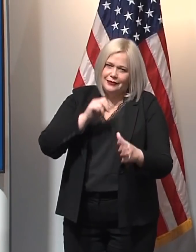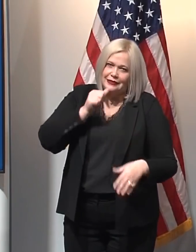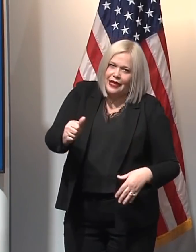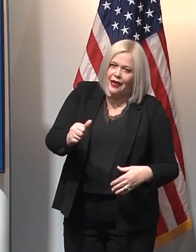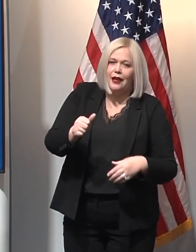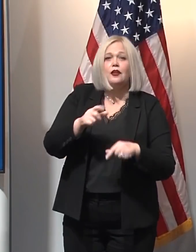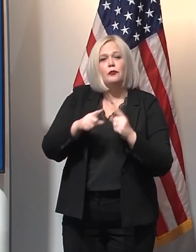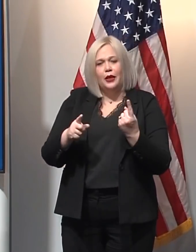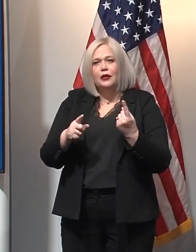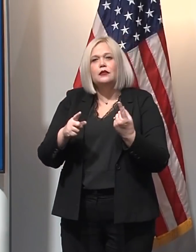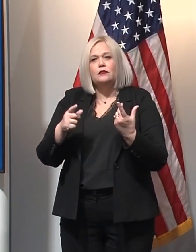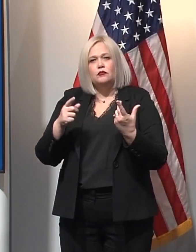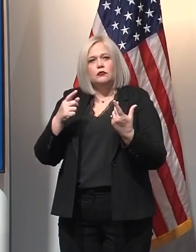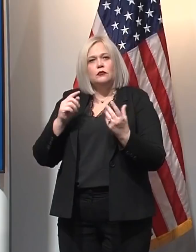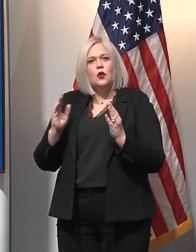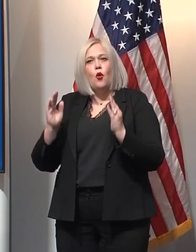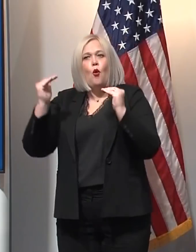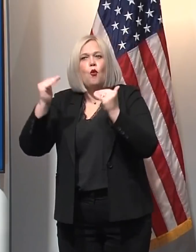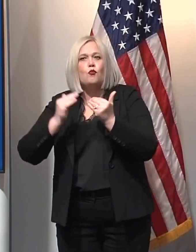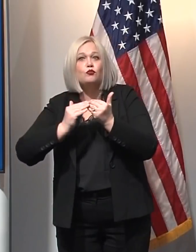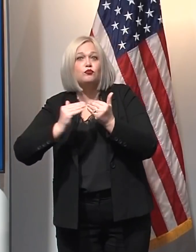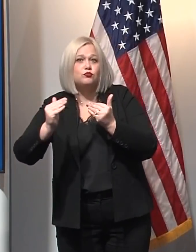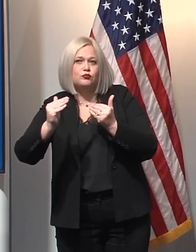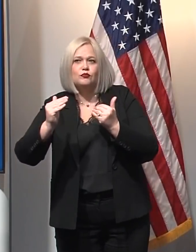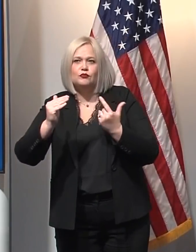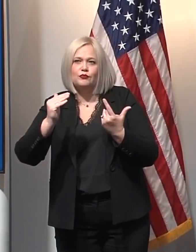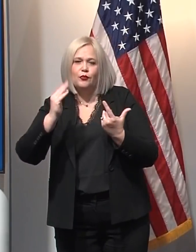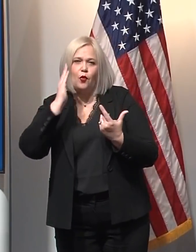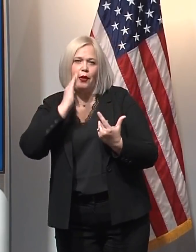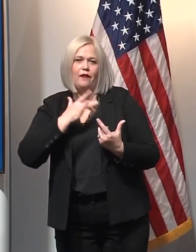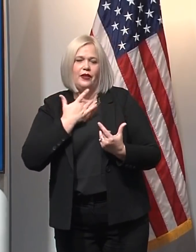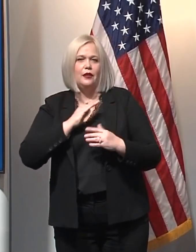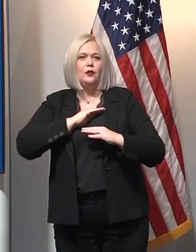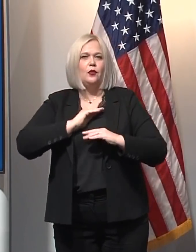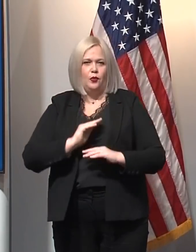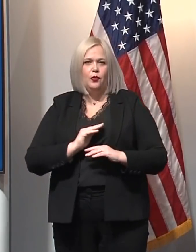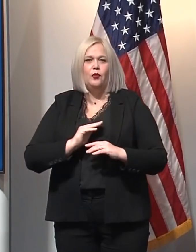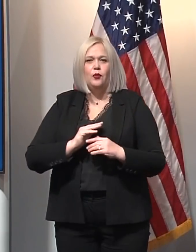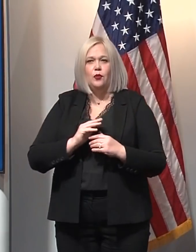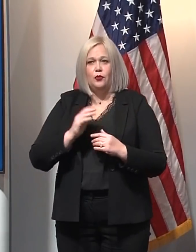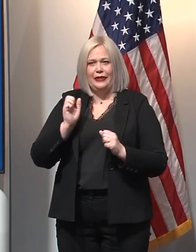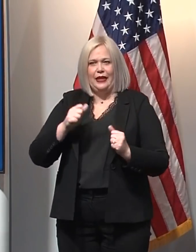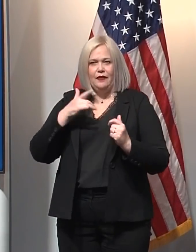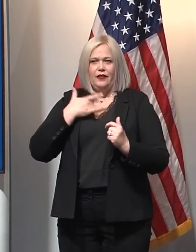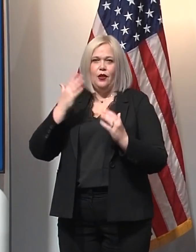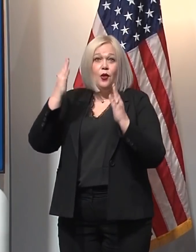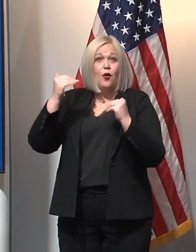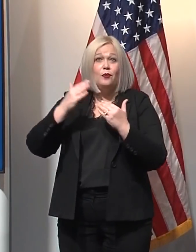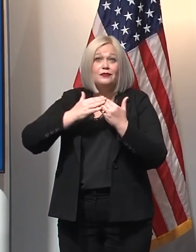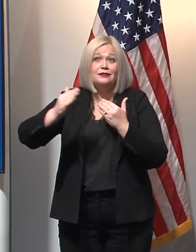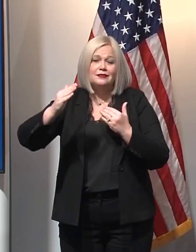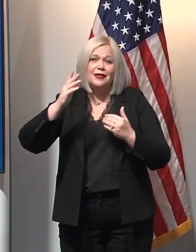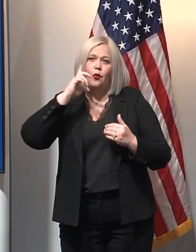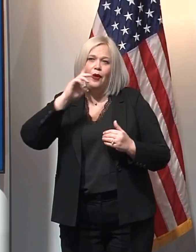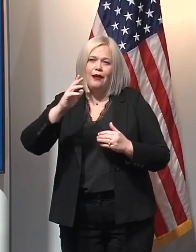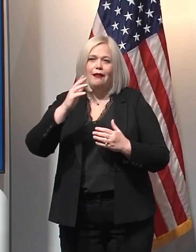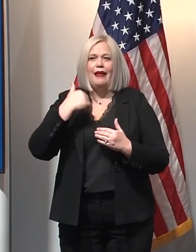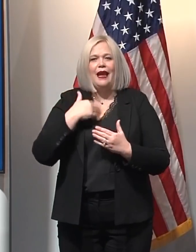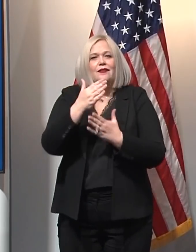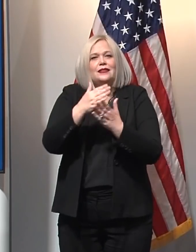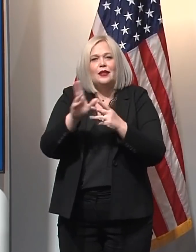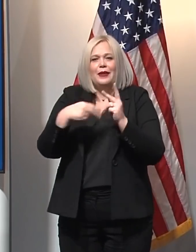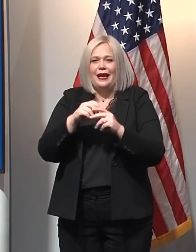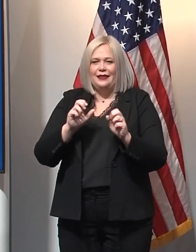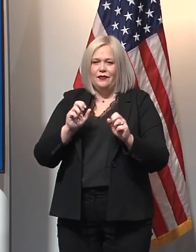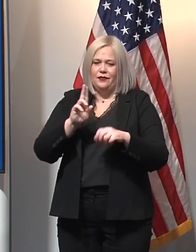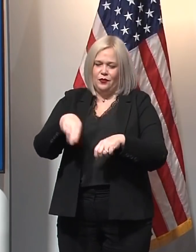direction and it's incredibly exciting. And I think it gives you reason to feel very optimistic about the fact that we will return to some normalcy